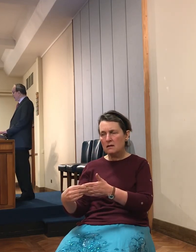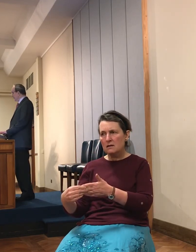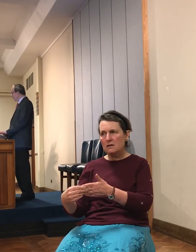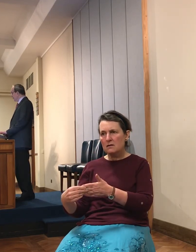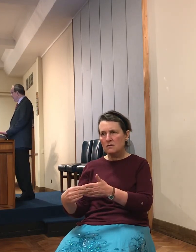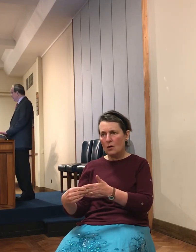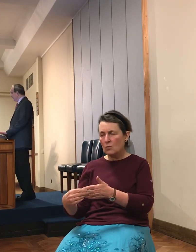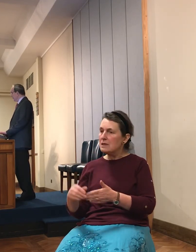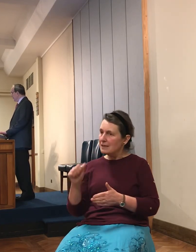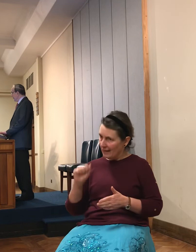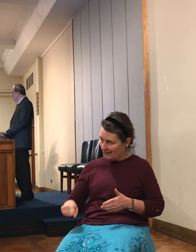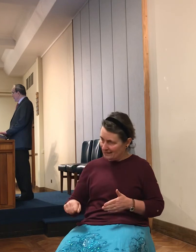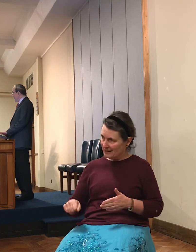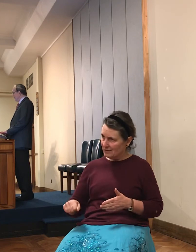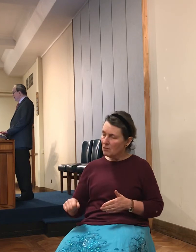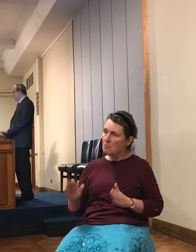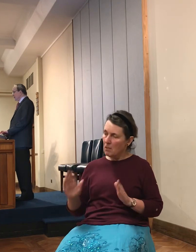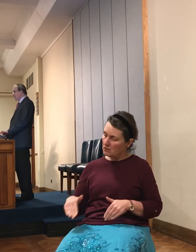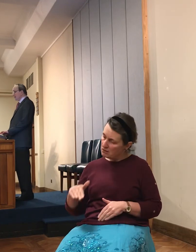evil kings,